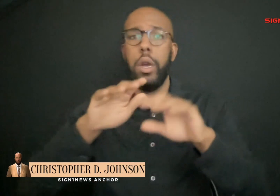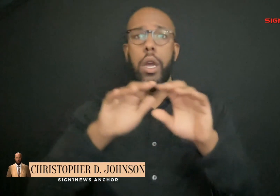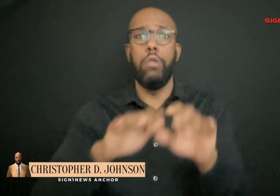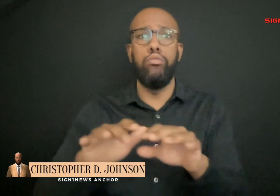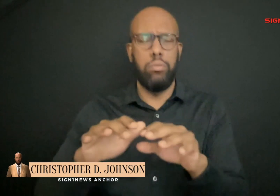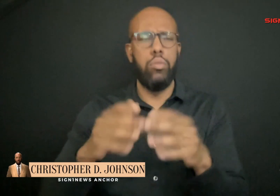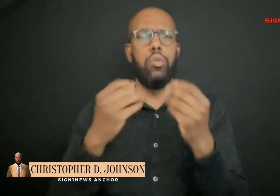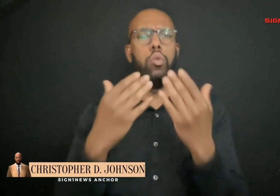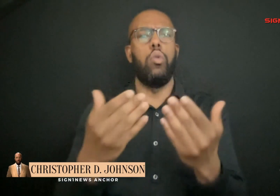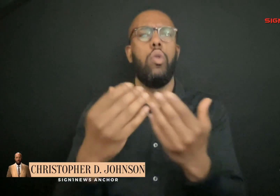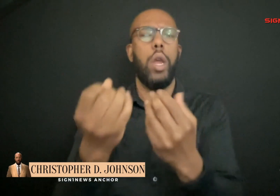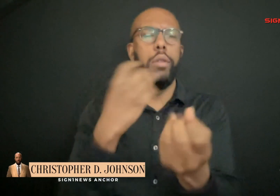it at the bottom of the screen.